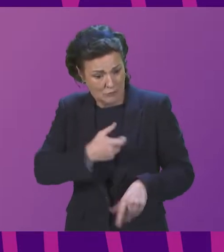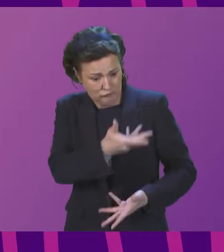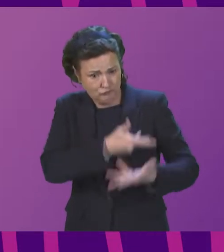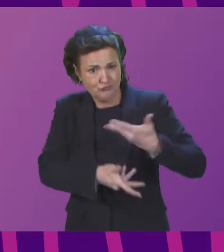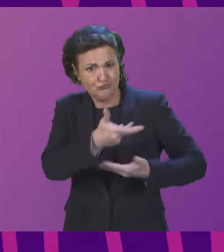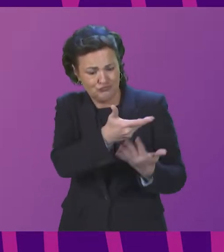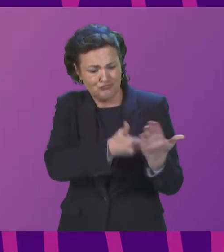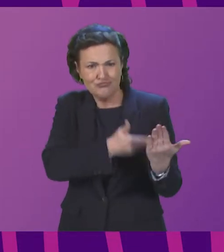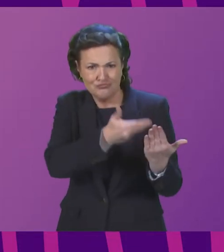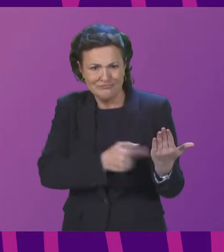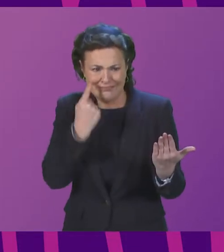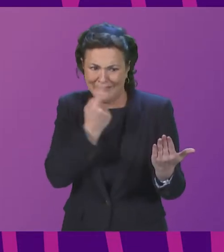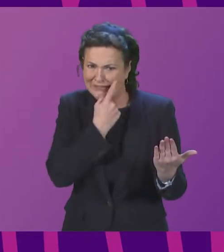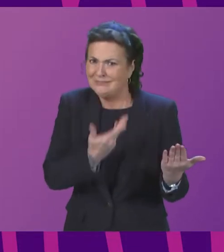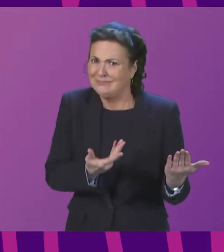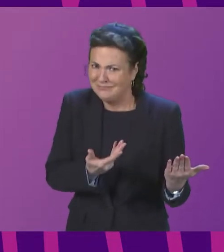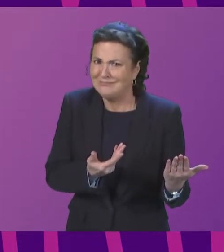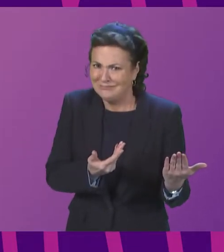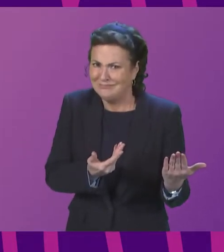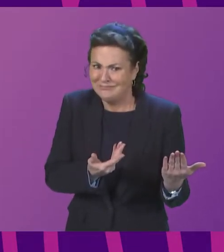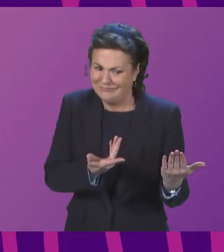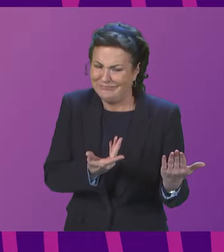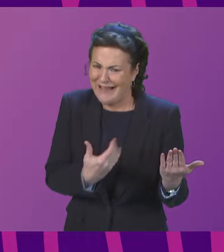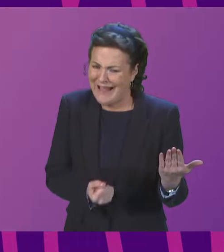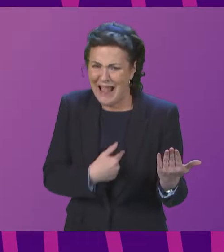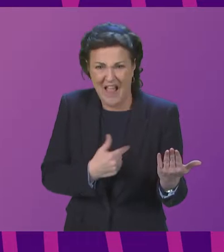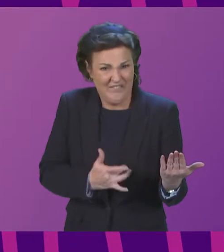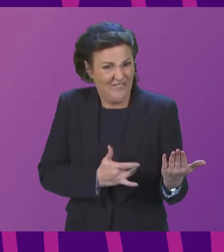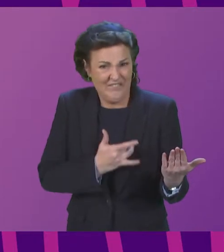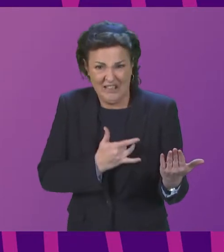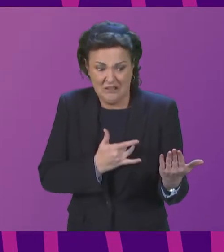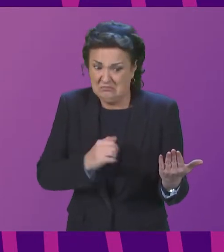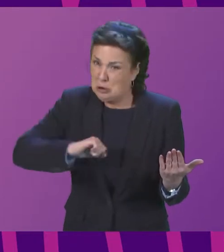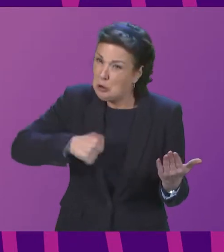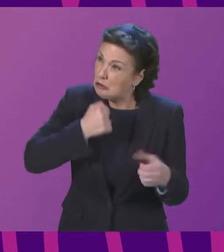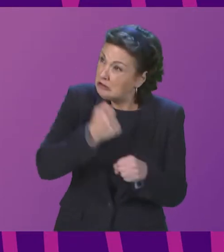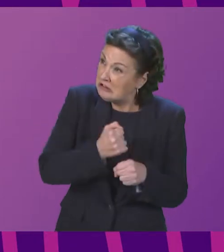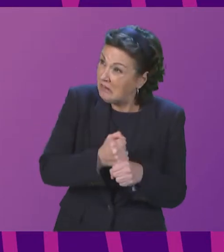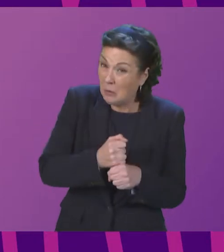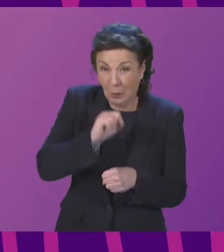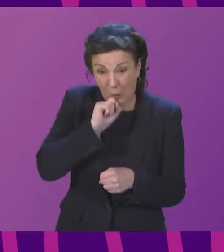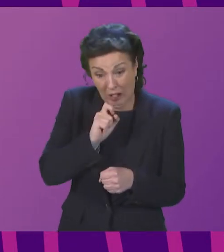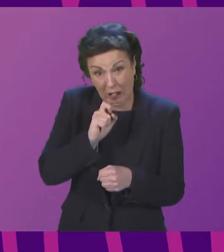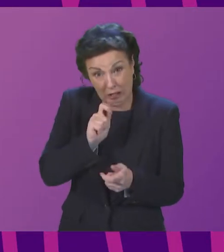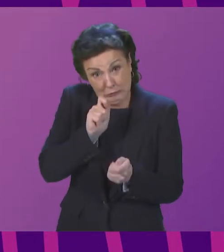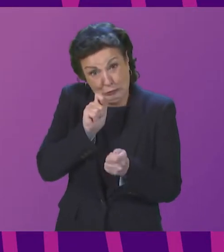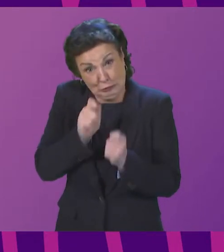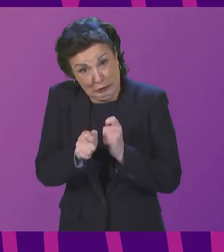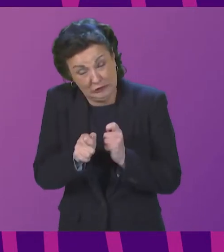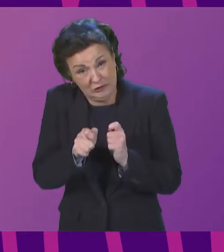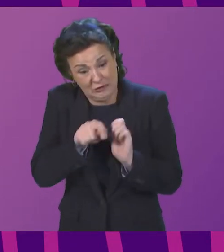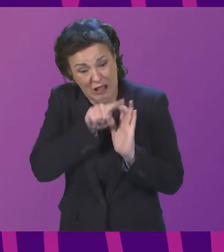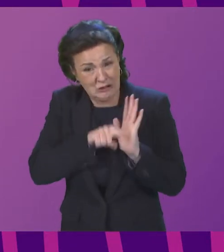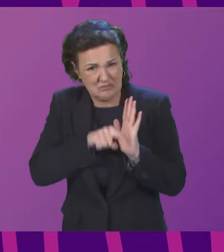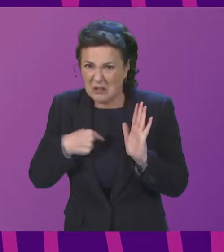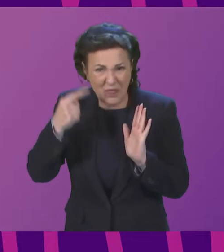the evidence responses that we've received, I think it's unlikely that the Scottish Government are minded to take the issues further forward.